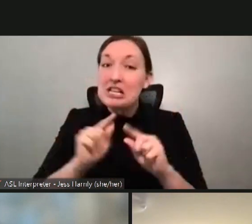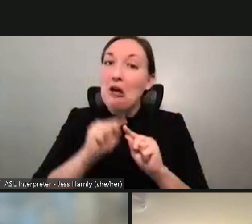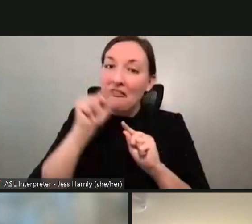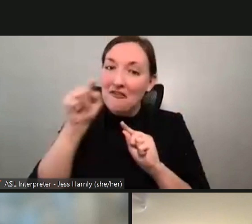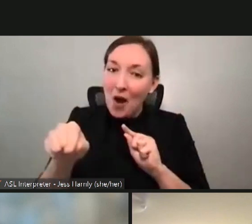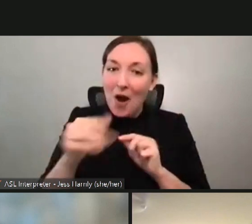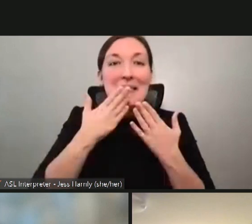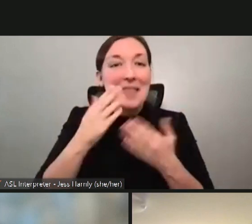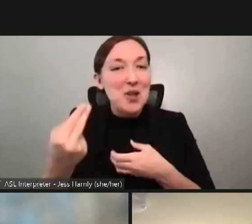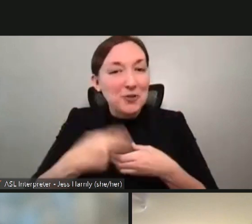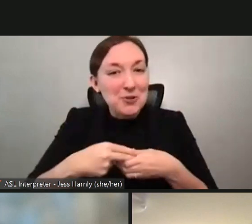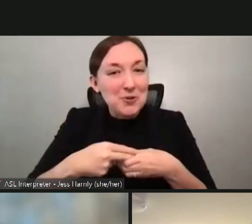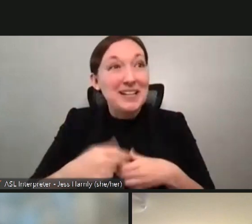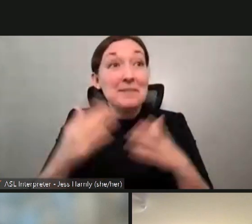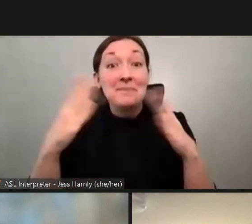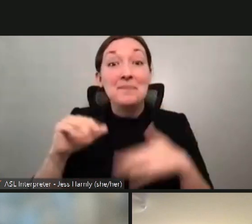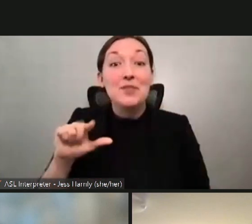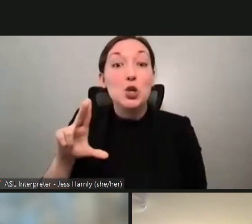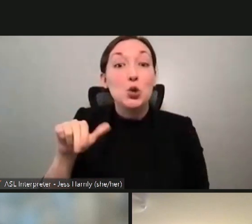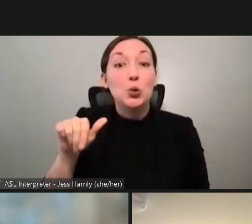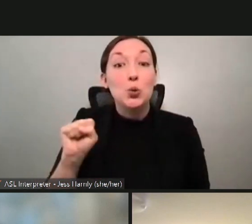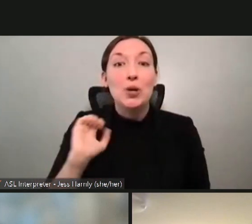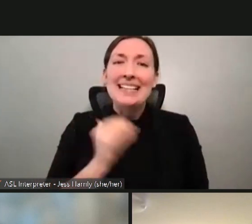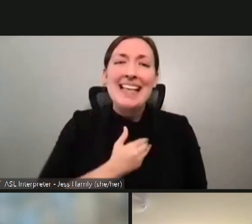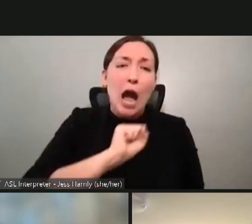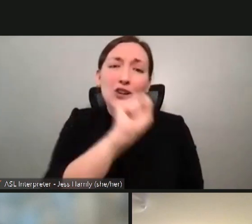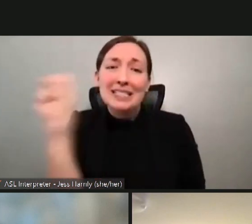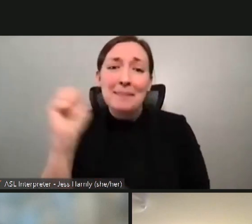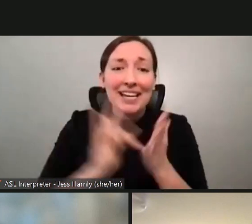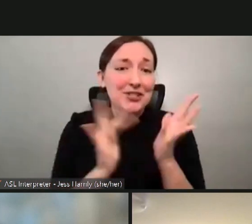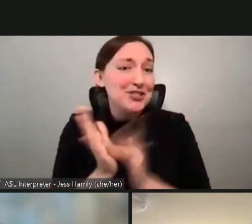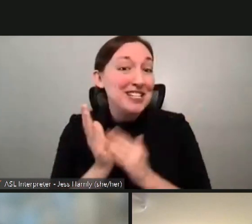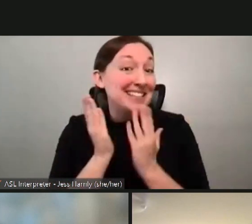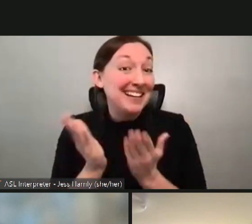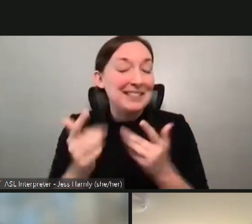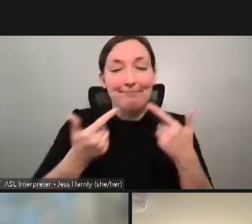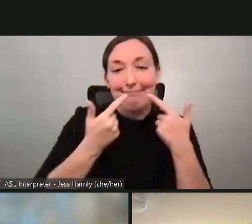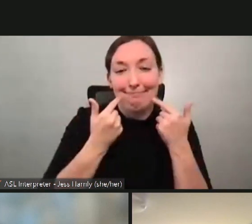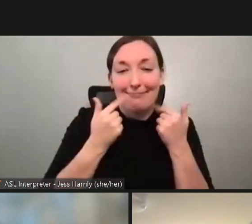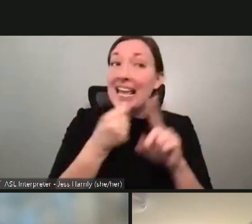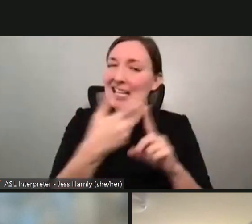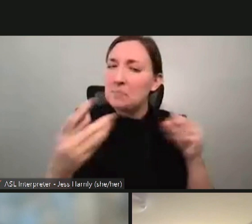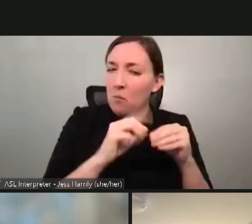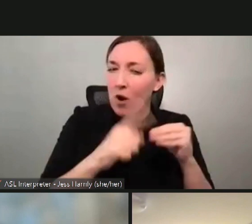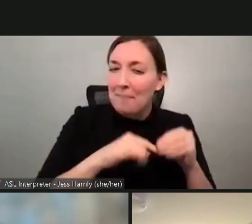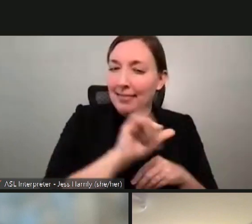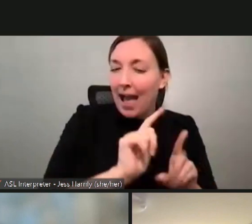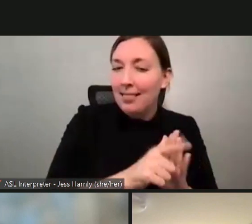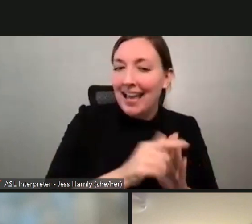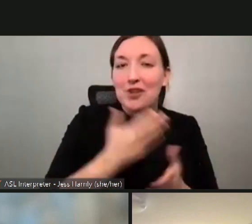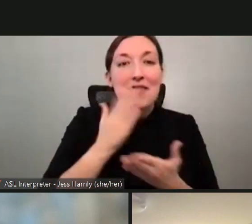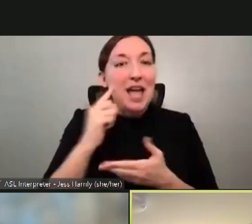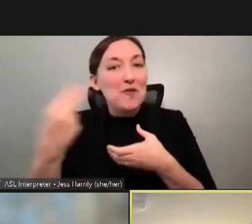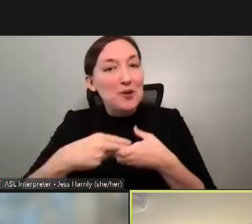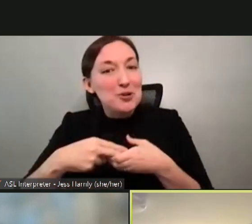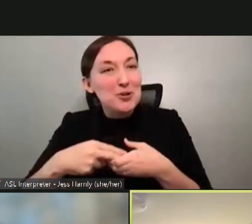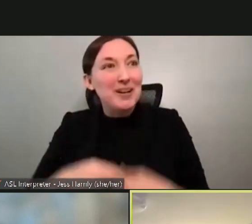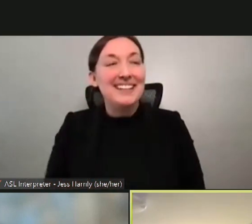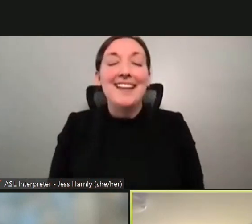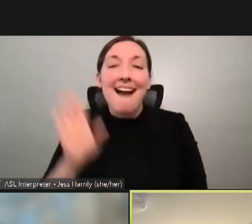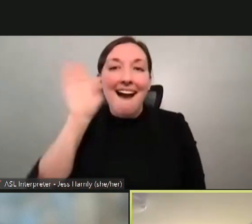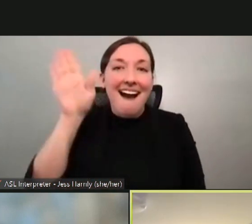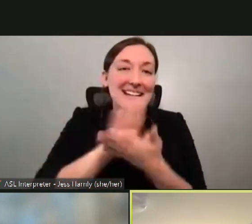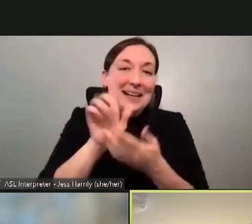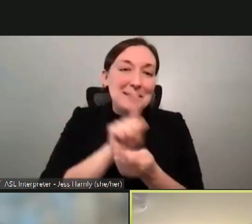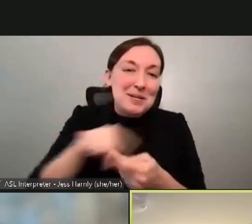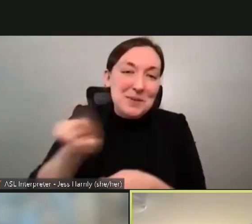John. And Lucas, our very own space Jesus, will tell you more about that later. Thank you for joining us, Lucas. Hey, nice to meet you all.